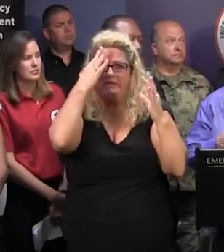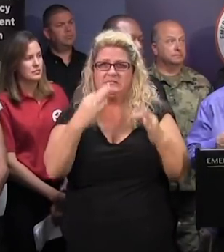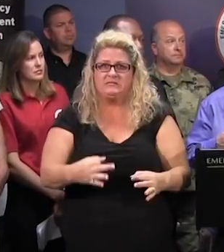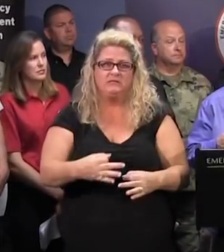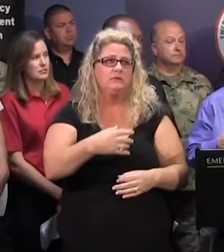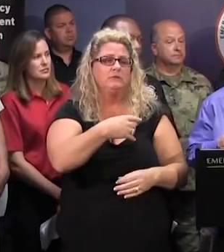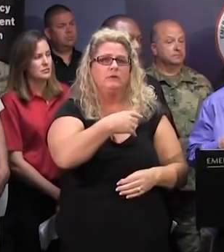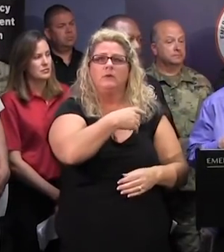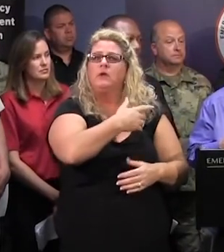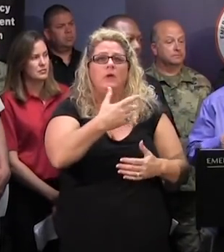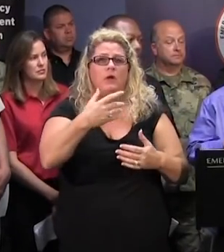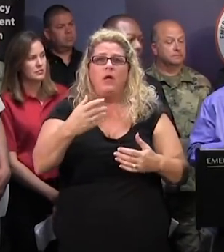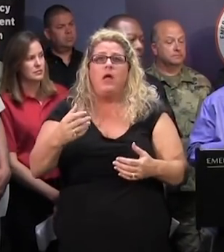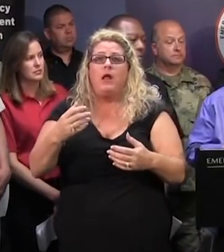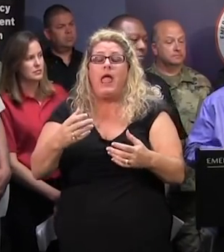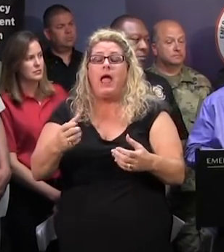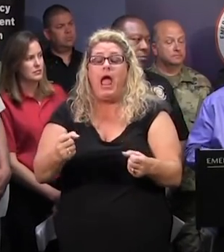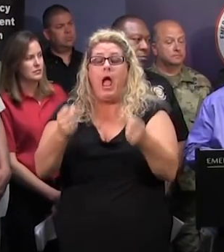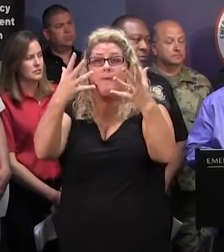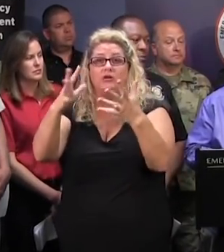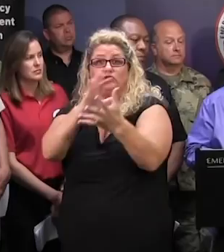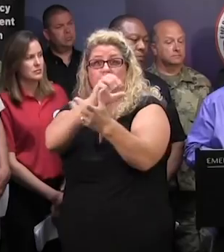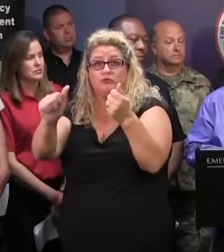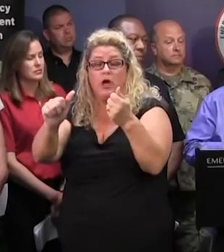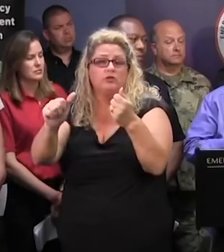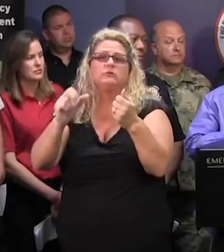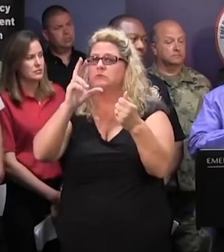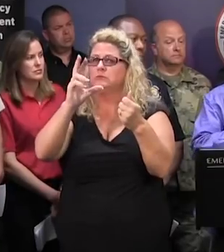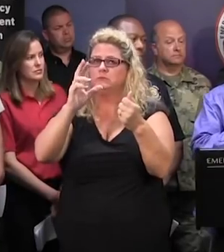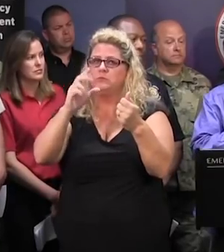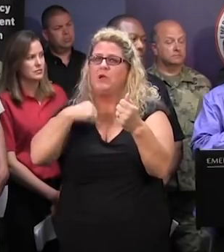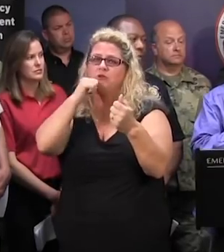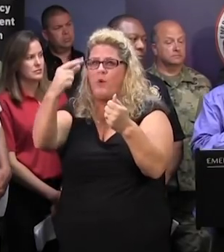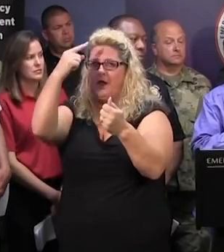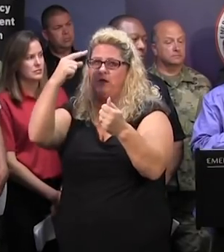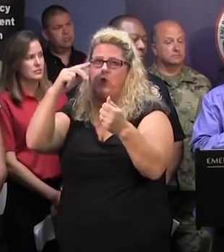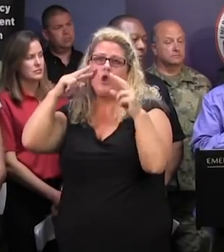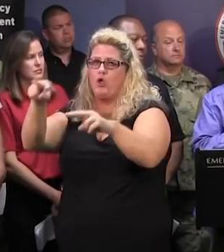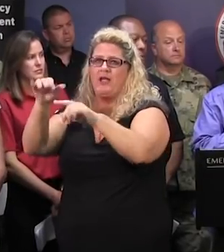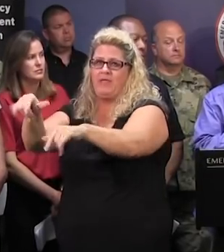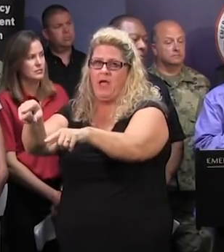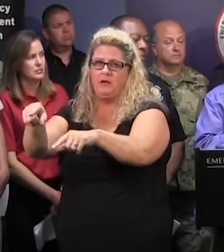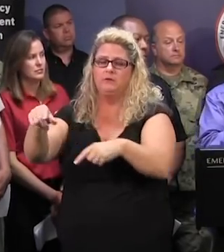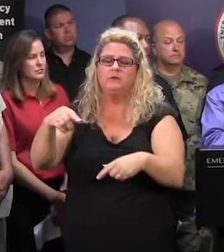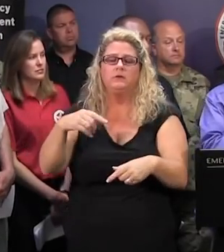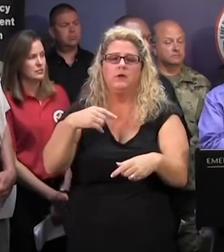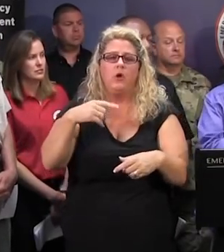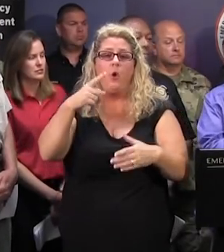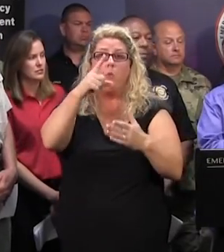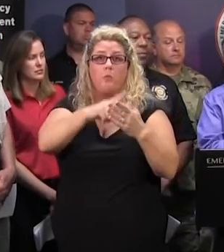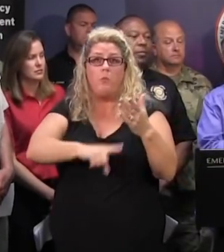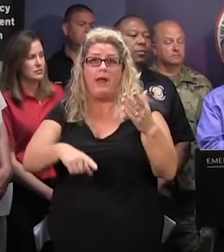assistance based on the amount of destruction. It's actually kind of a reverse process of that. So whatever